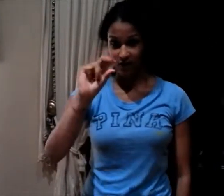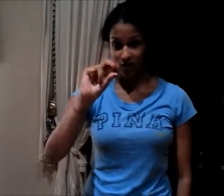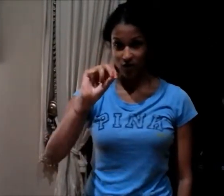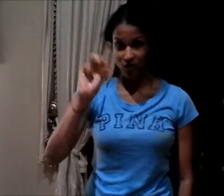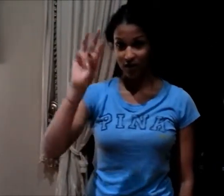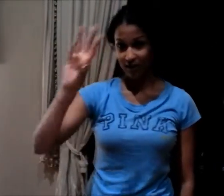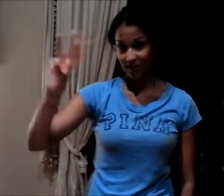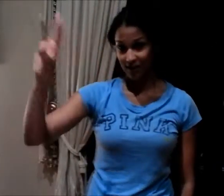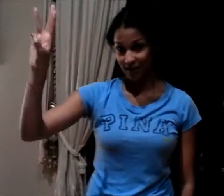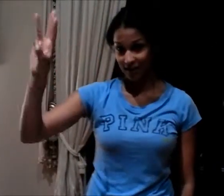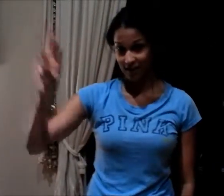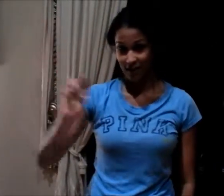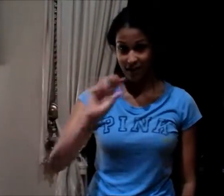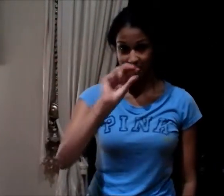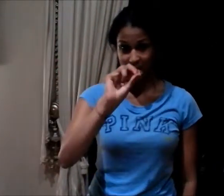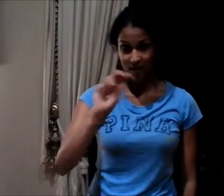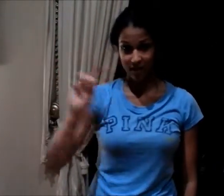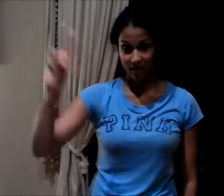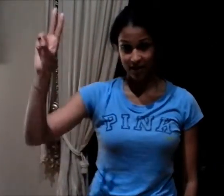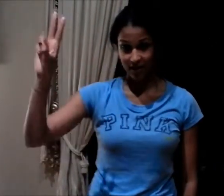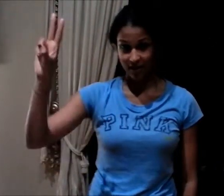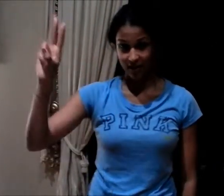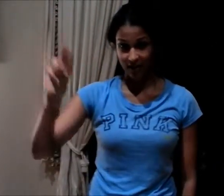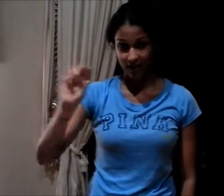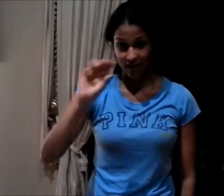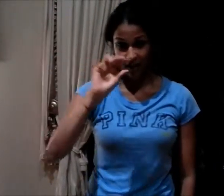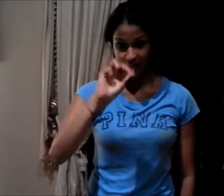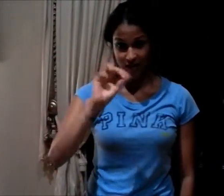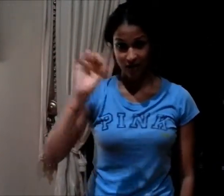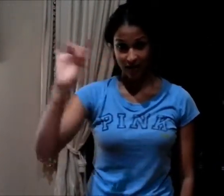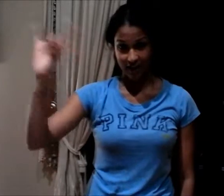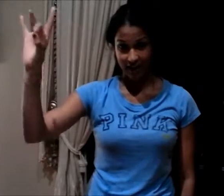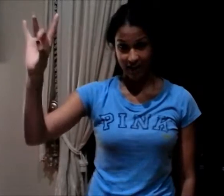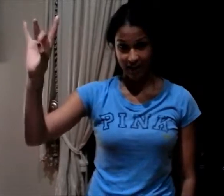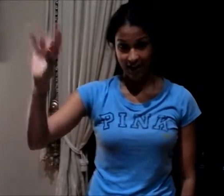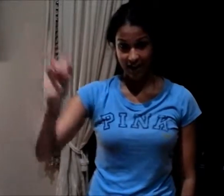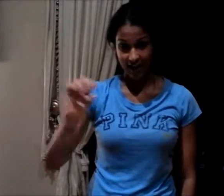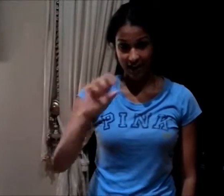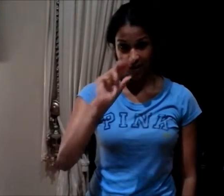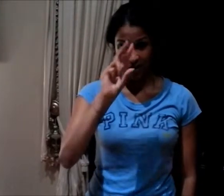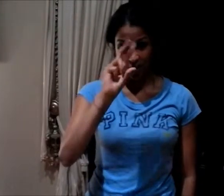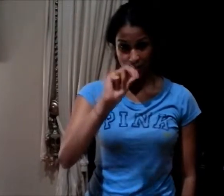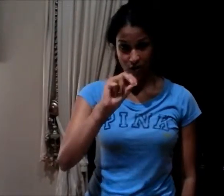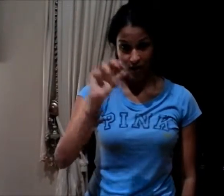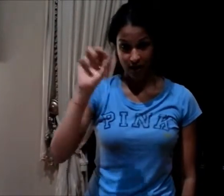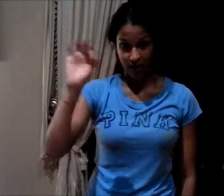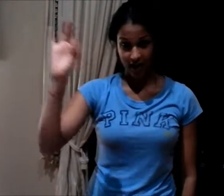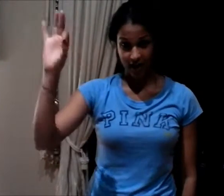36, 37, 38, 39,